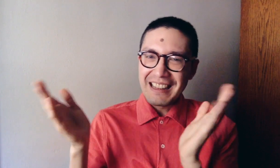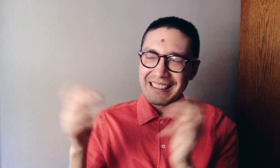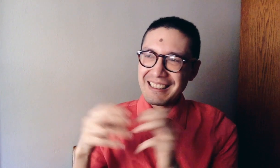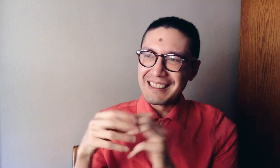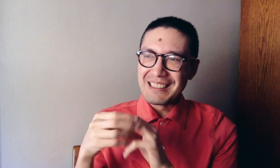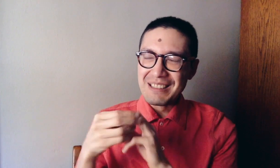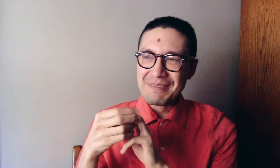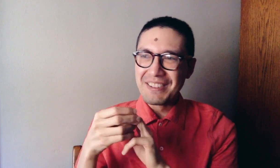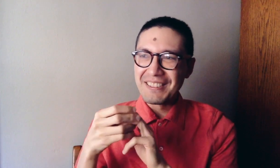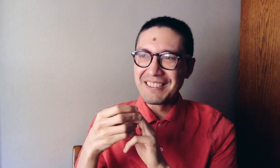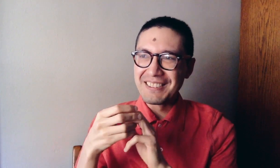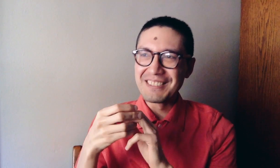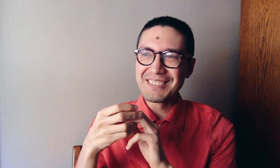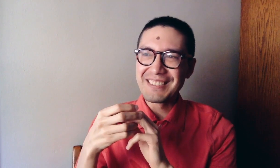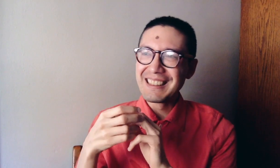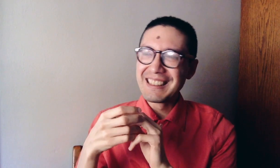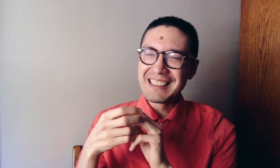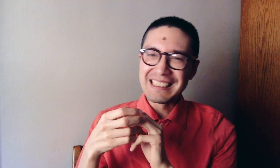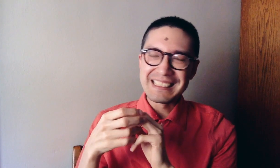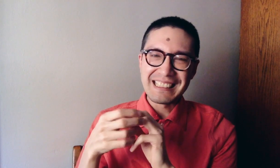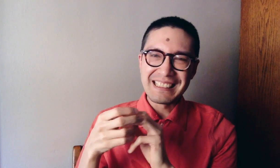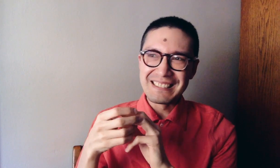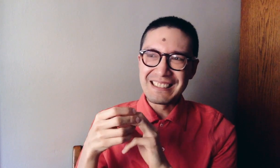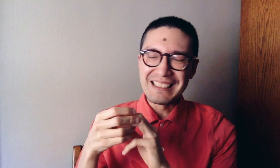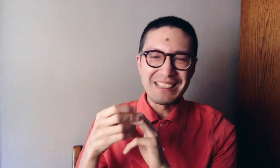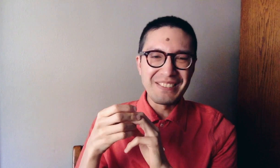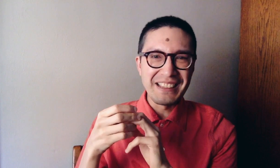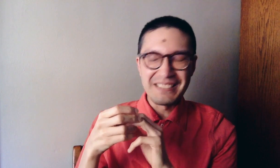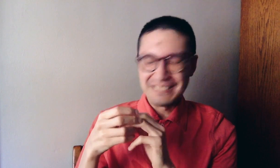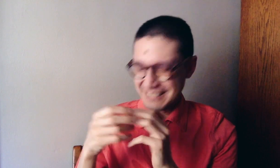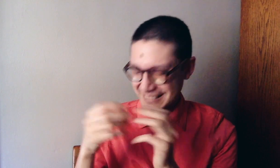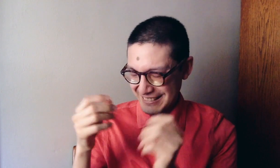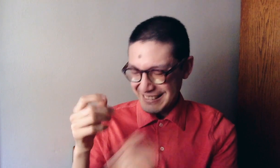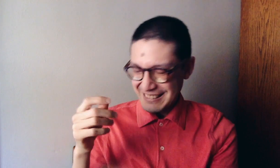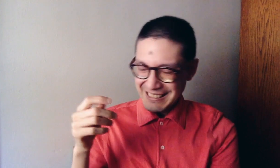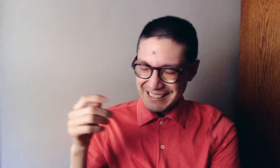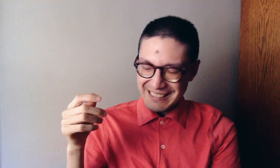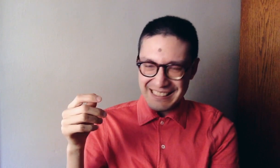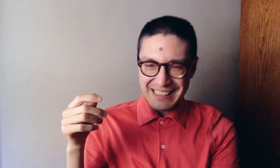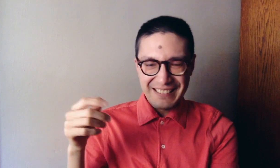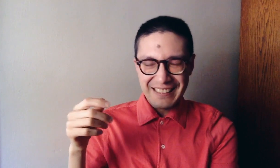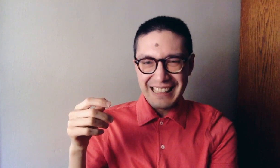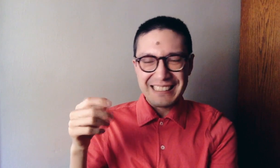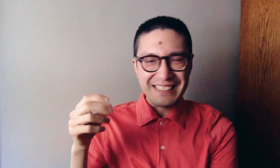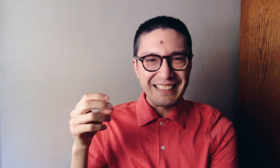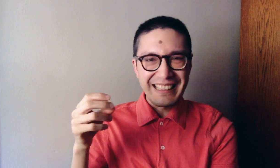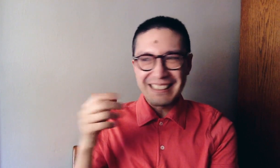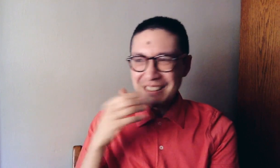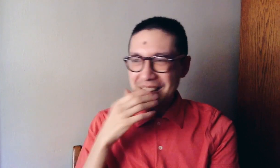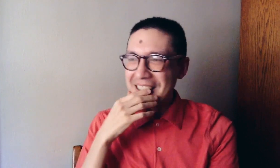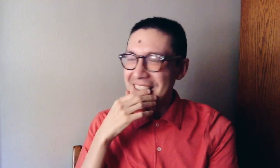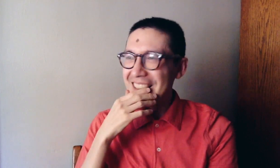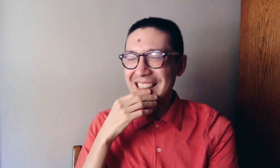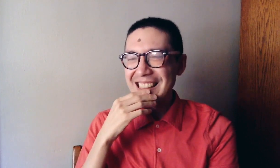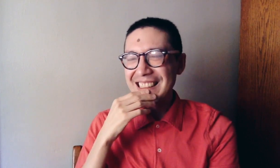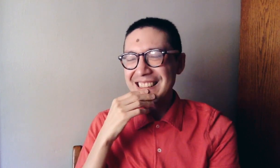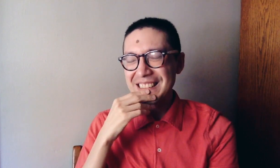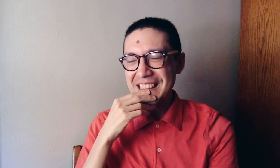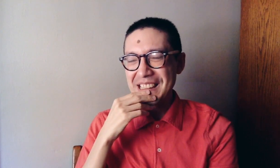improve a skill on my own. Um, so that's great. Okay.